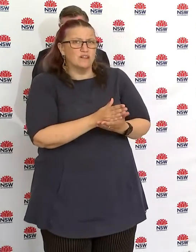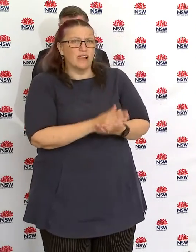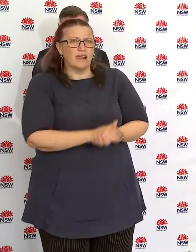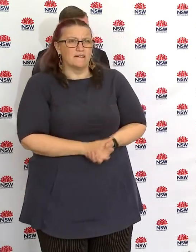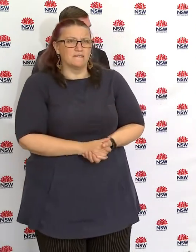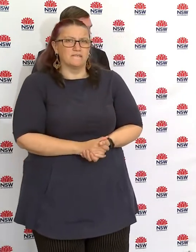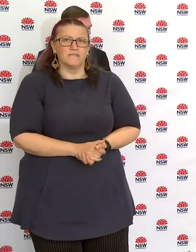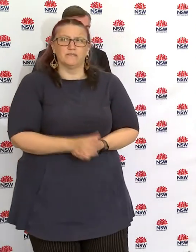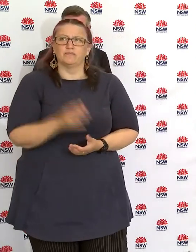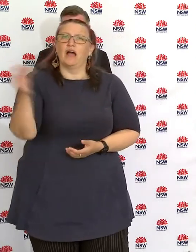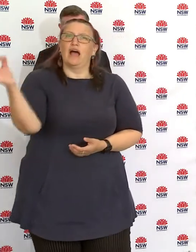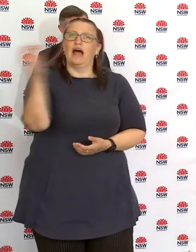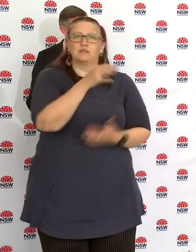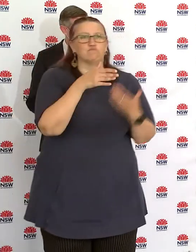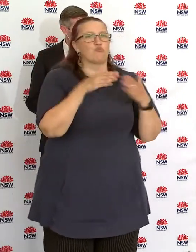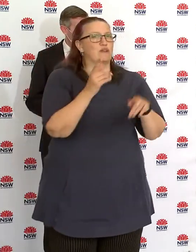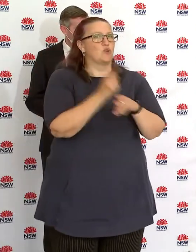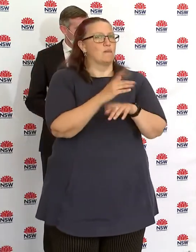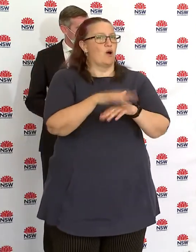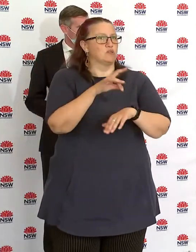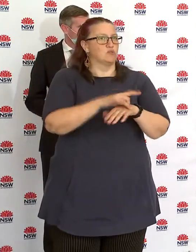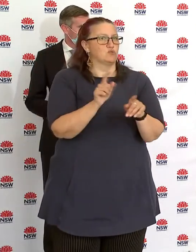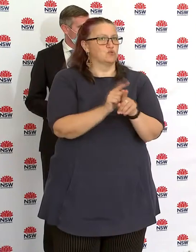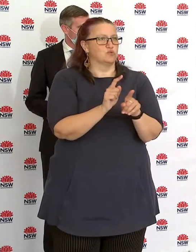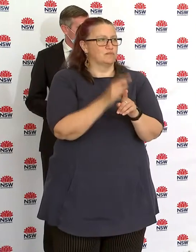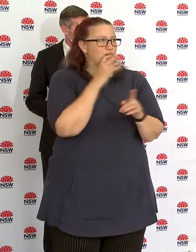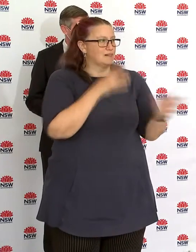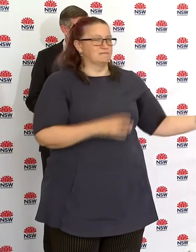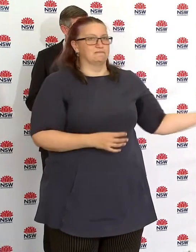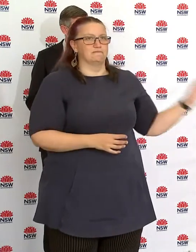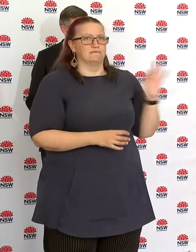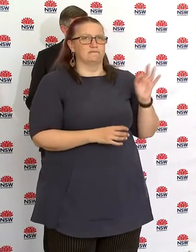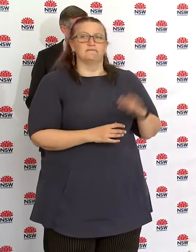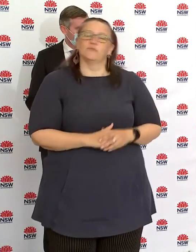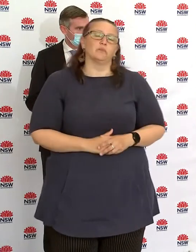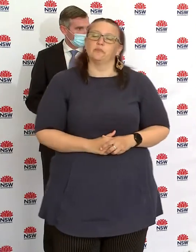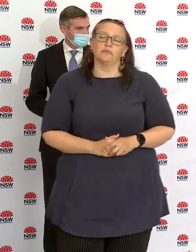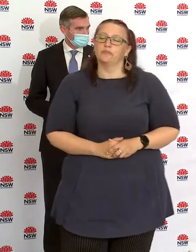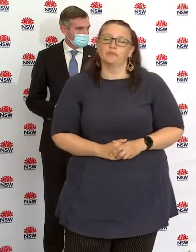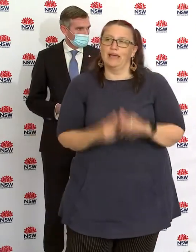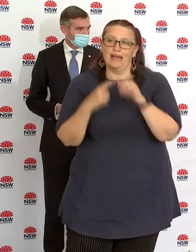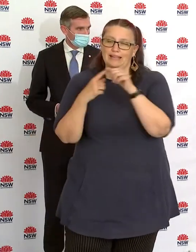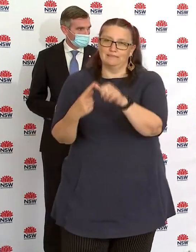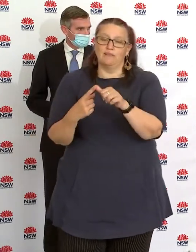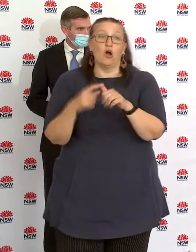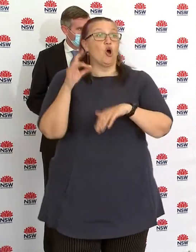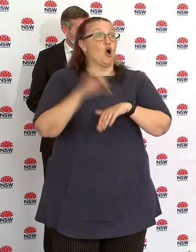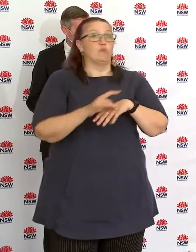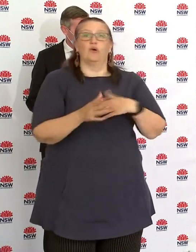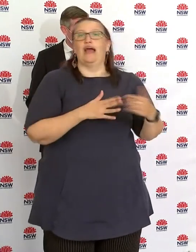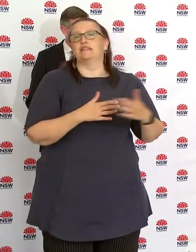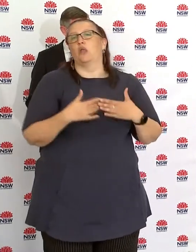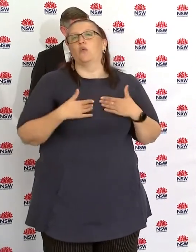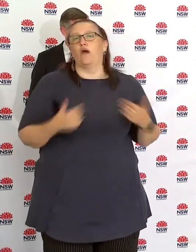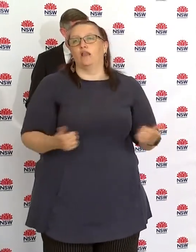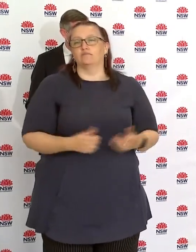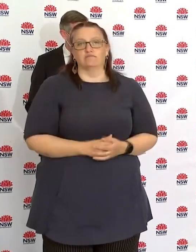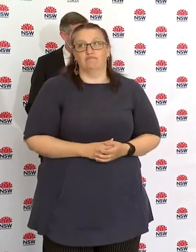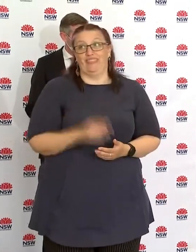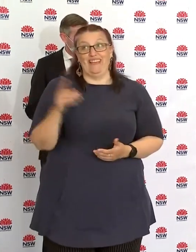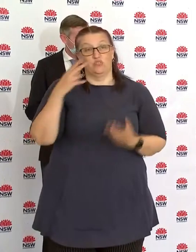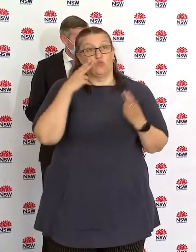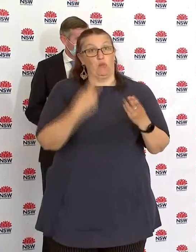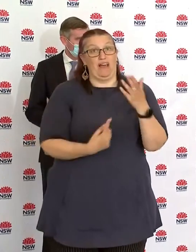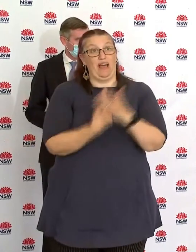on the hospital situation as well? I'm Alex, no, we're not. The hospitals are handling it very well. It's a normal sort of